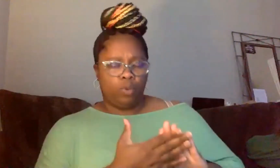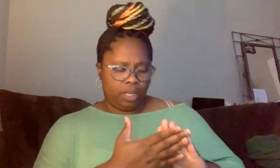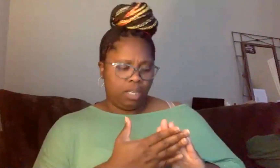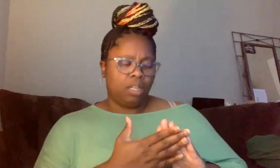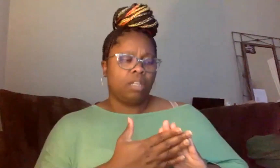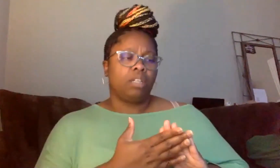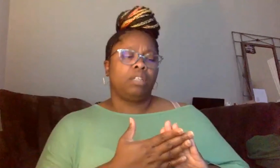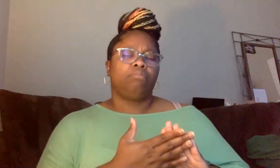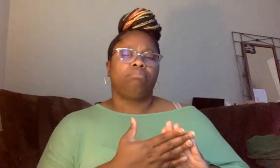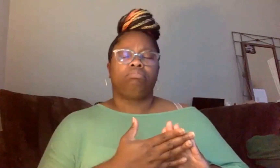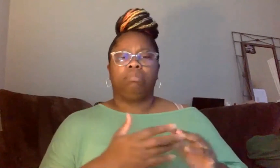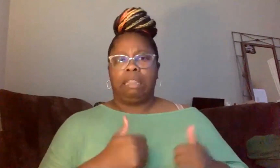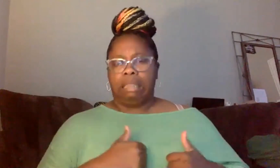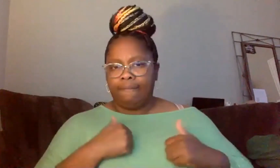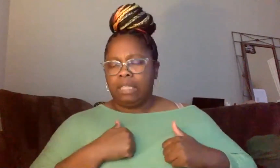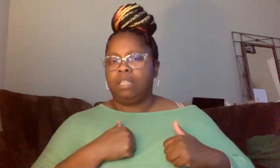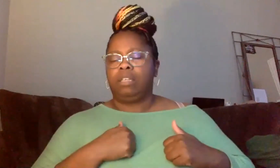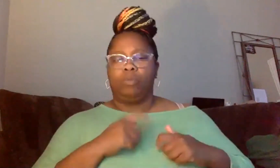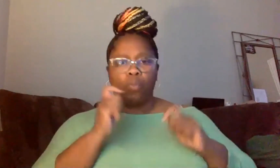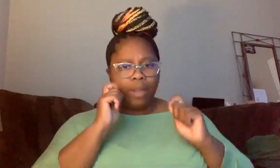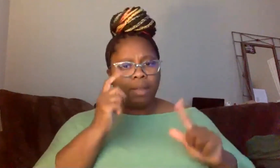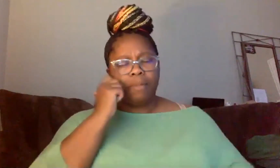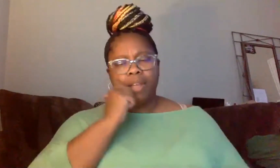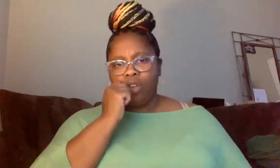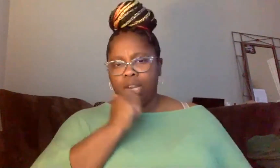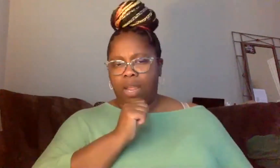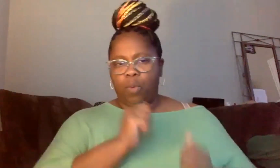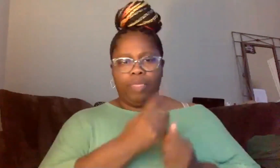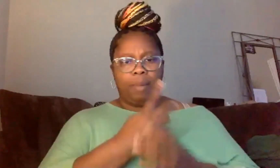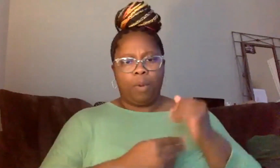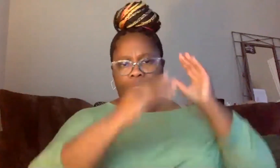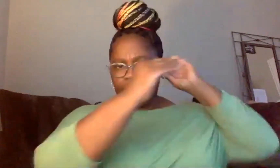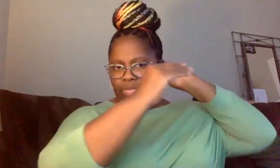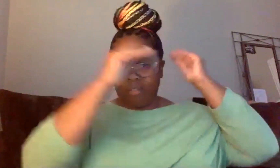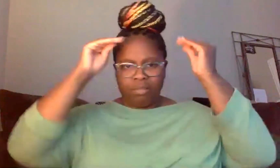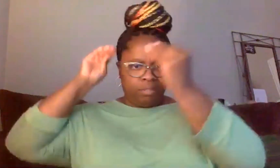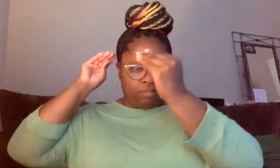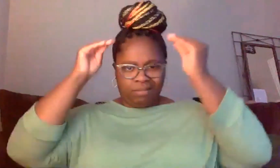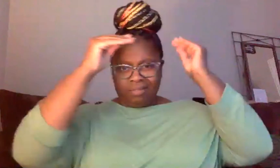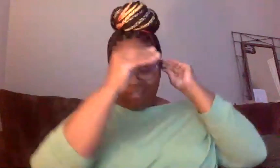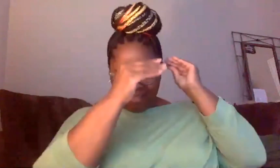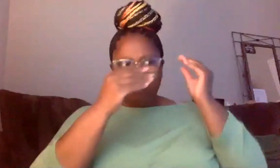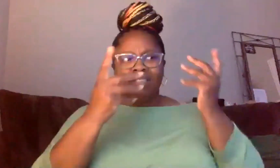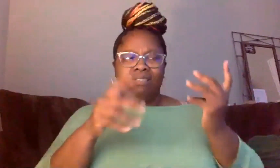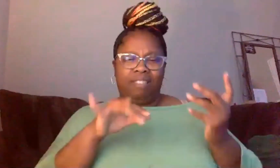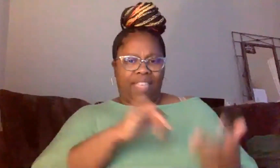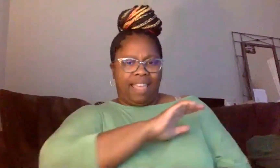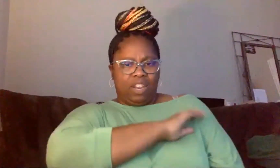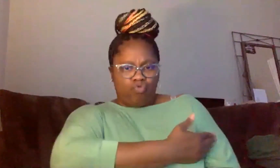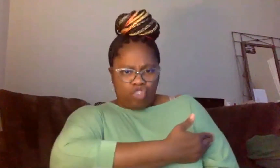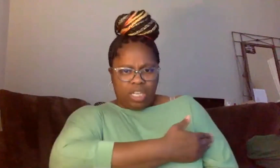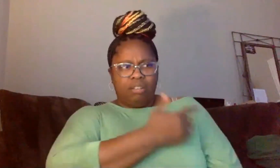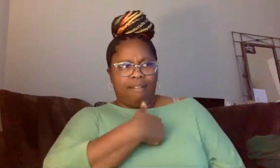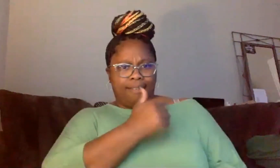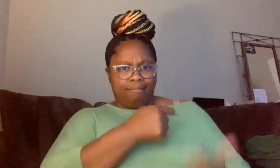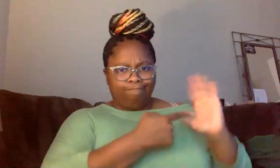and waking up in those shoes every day, being able to learn as well as project that energy into the community and to,